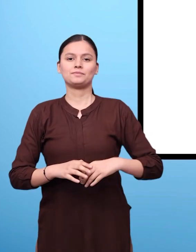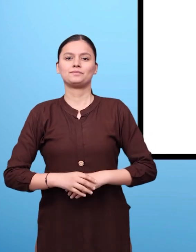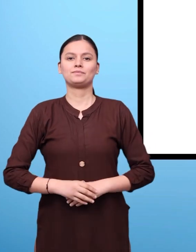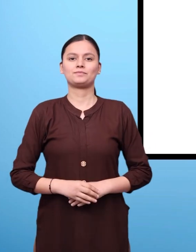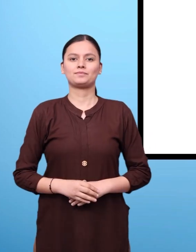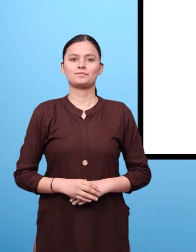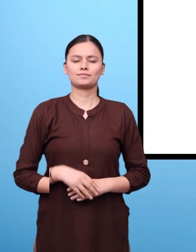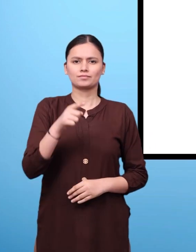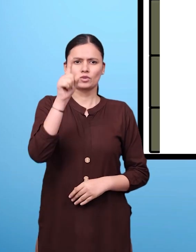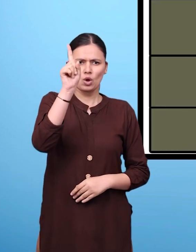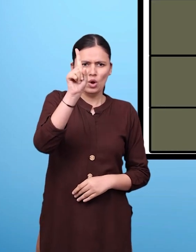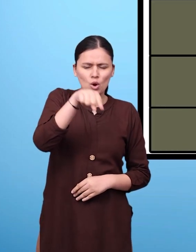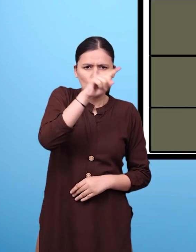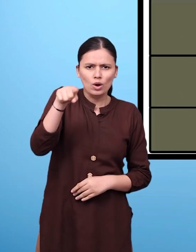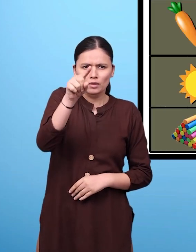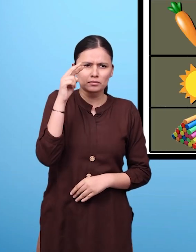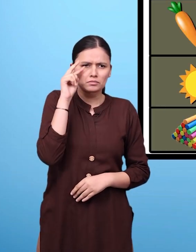See, there are some images here.